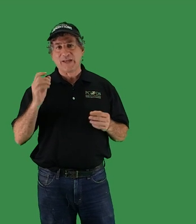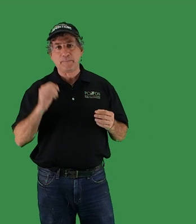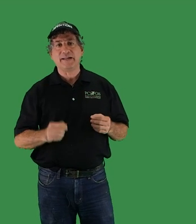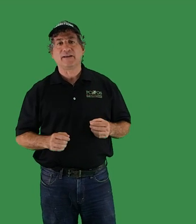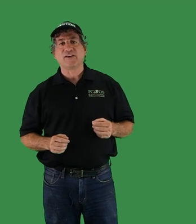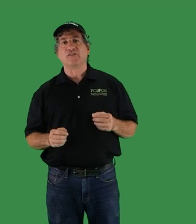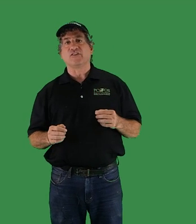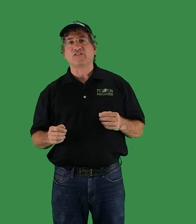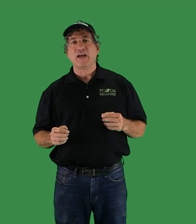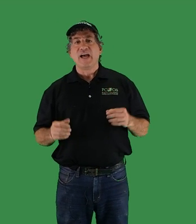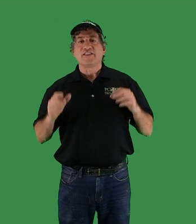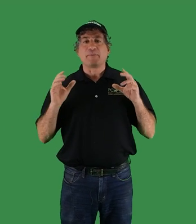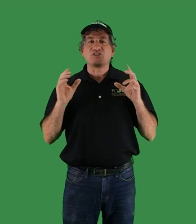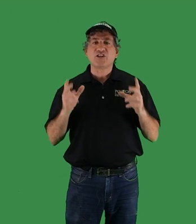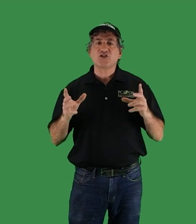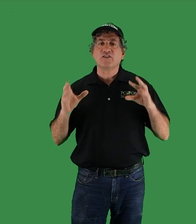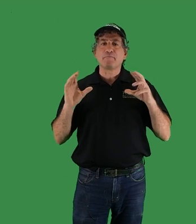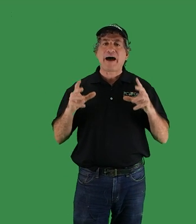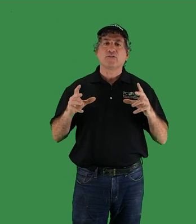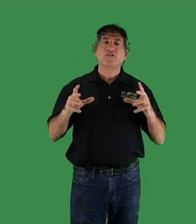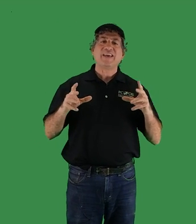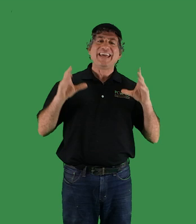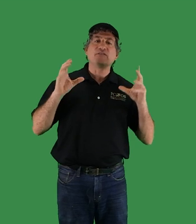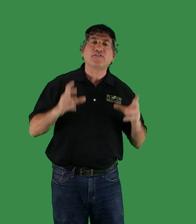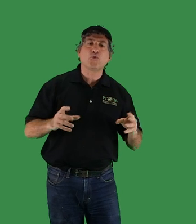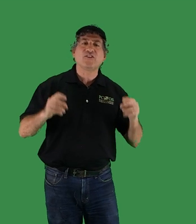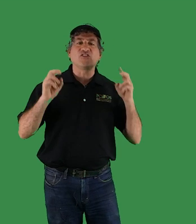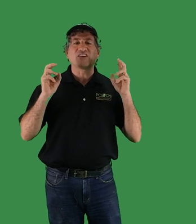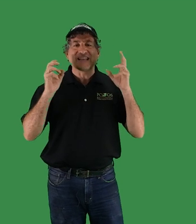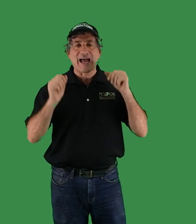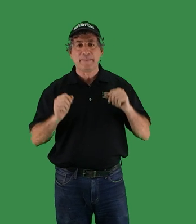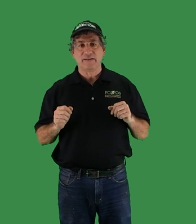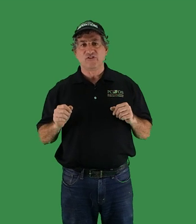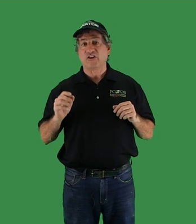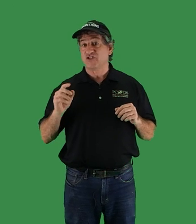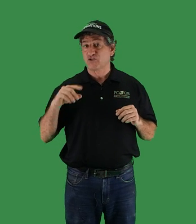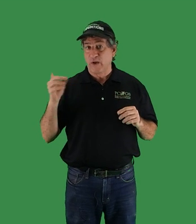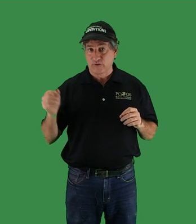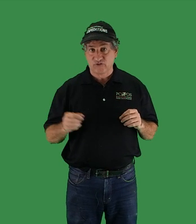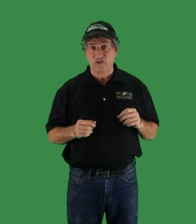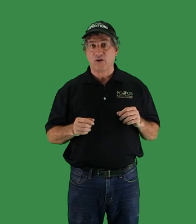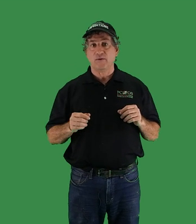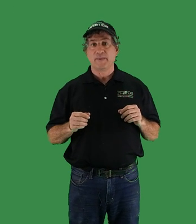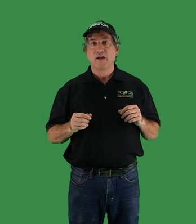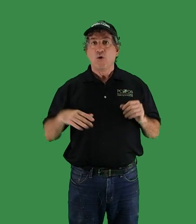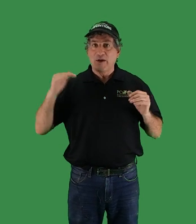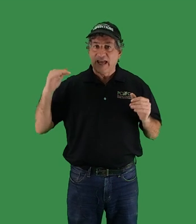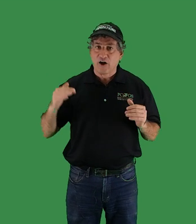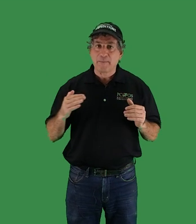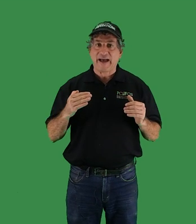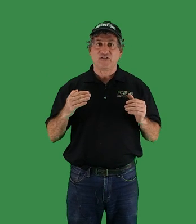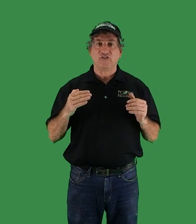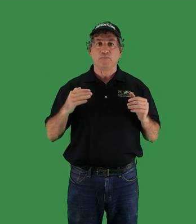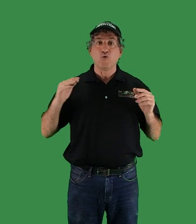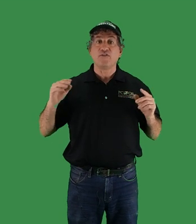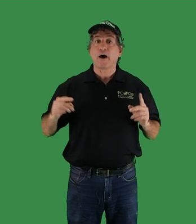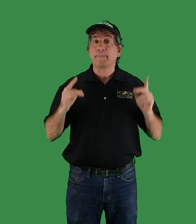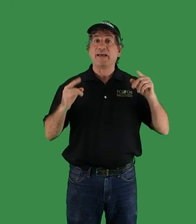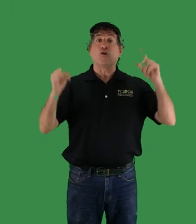Wikipedia tells us, The position of mountains influences climate, such as rain or snow. When air masses move up and